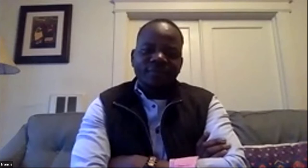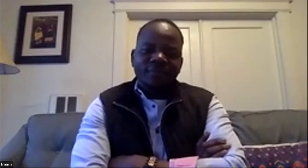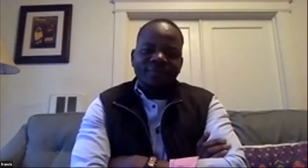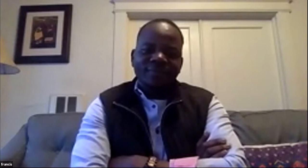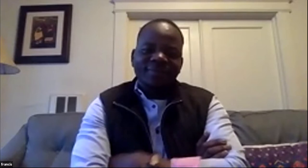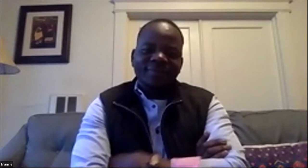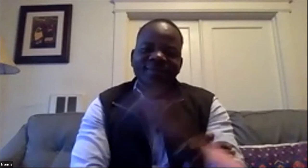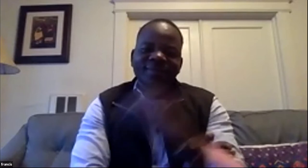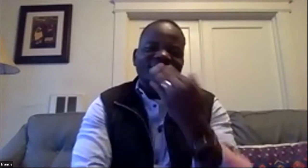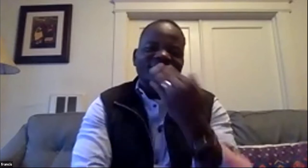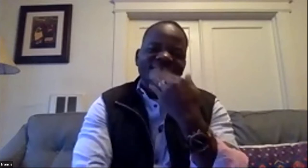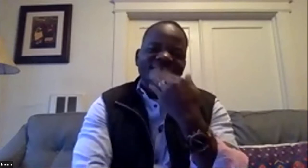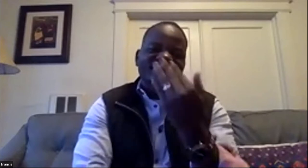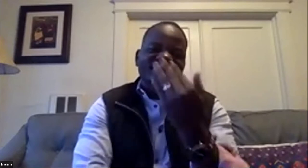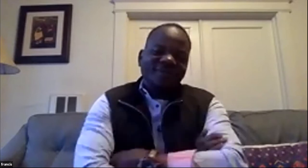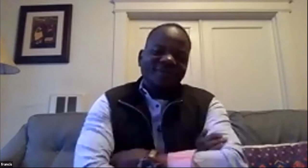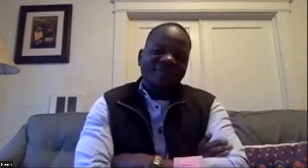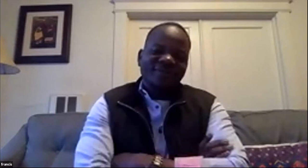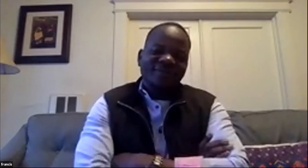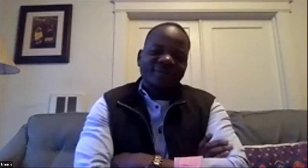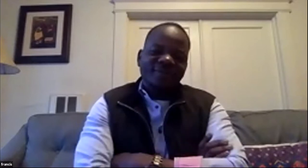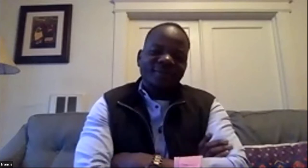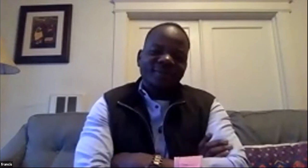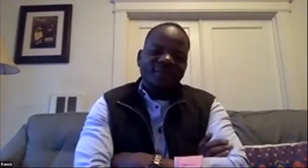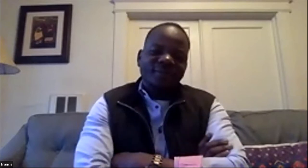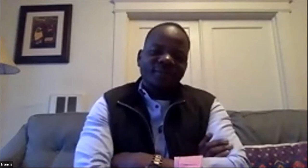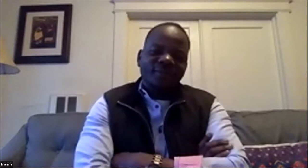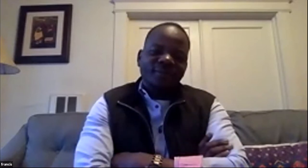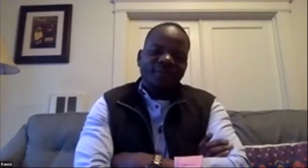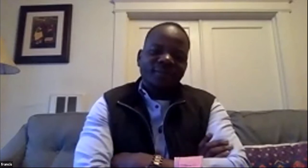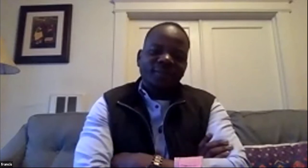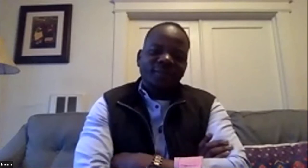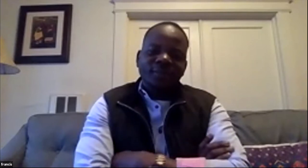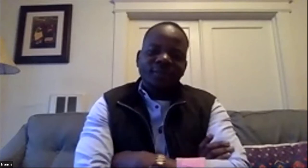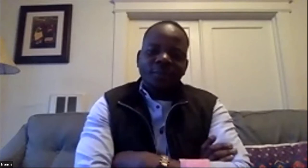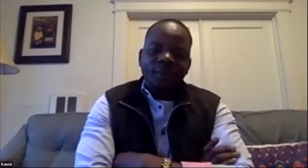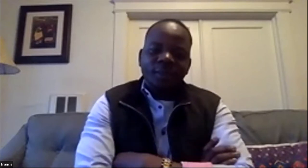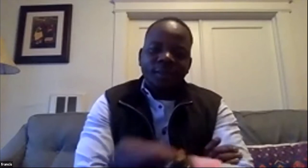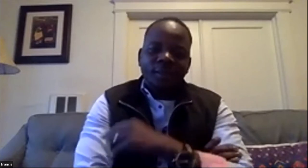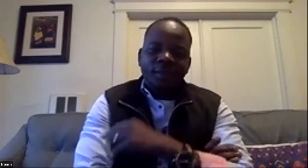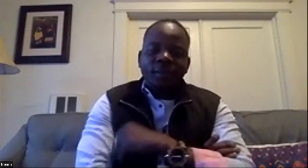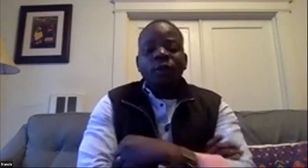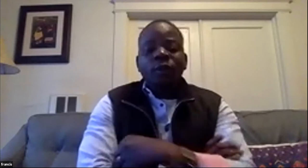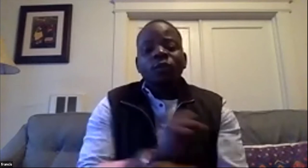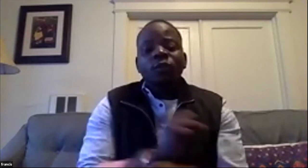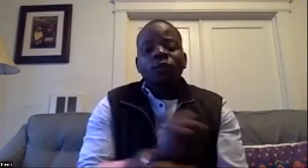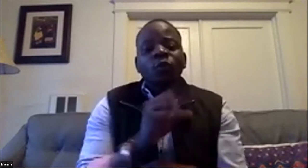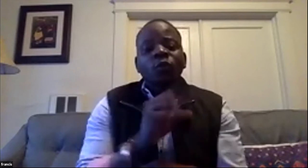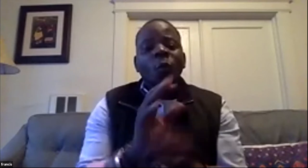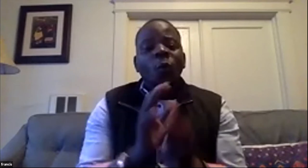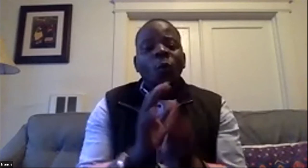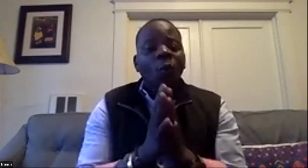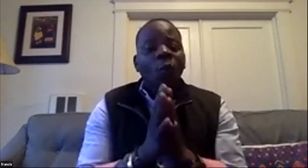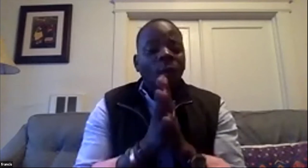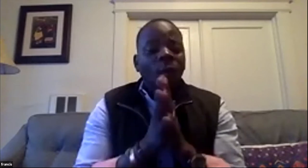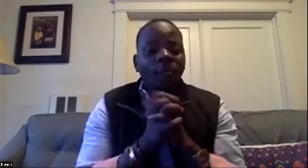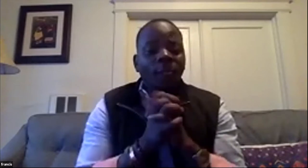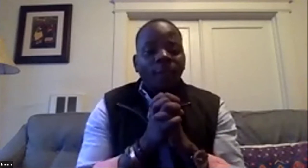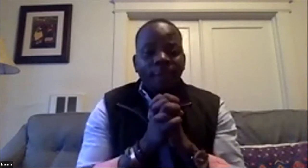and so thank you for all your anything you can do to help you know us and help him be successful can it's really going to have a lot of